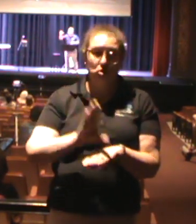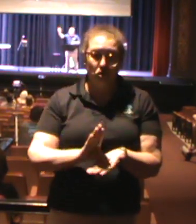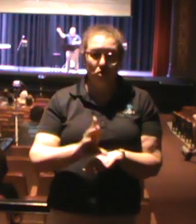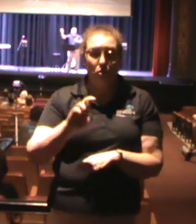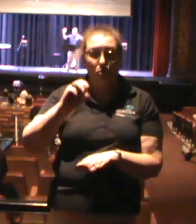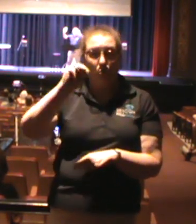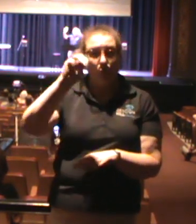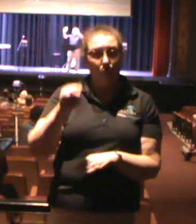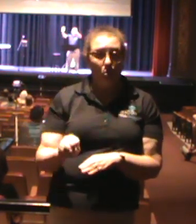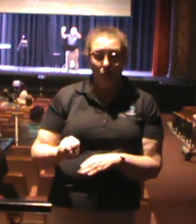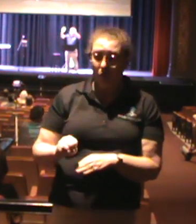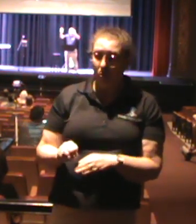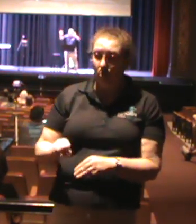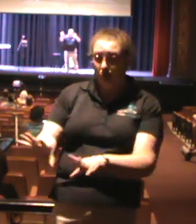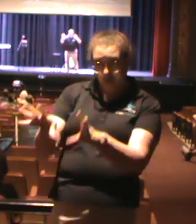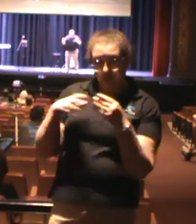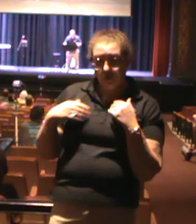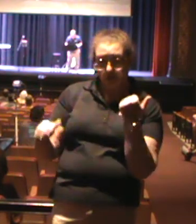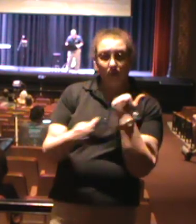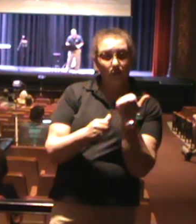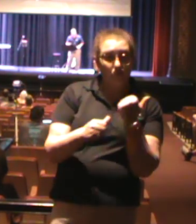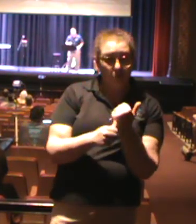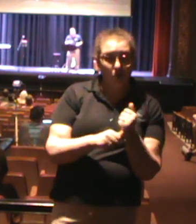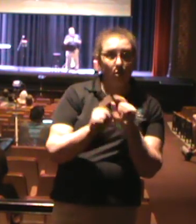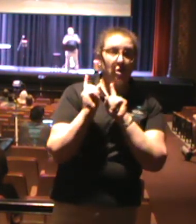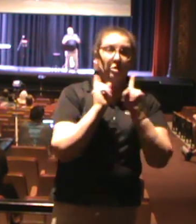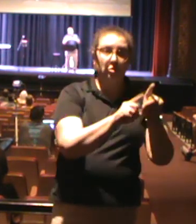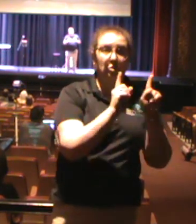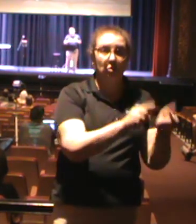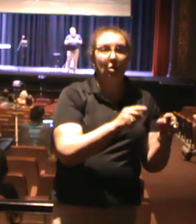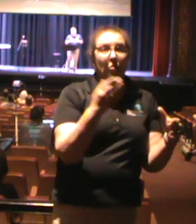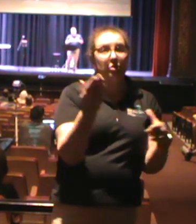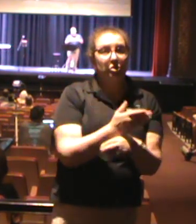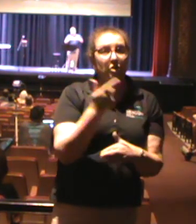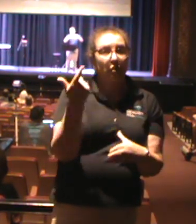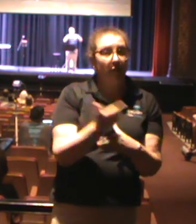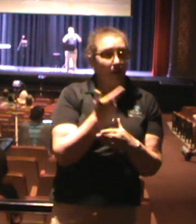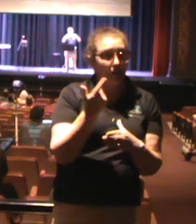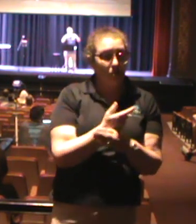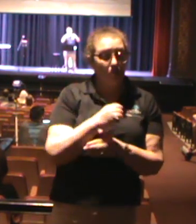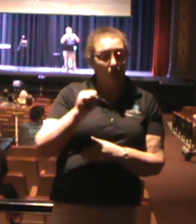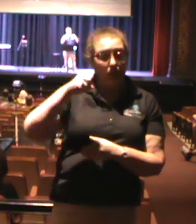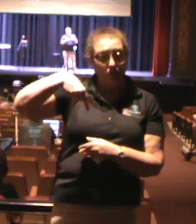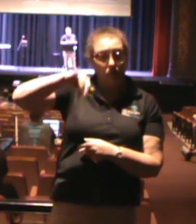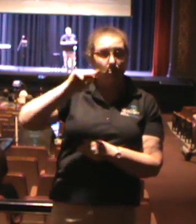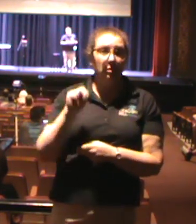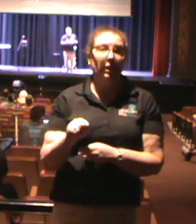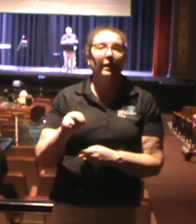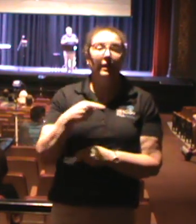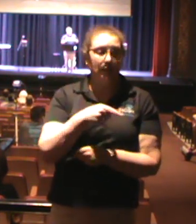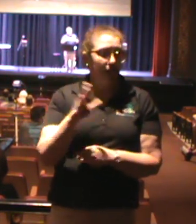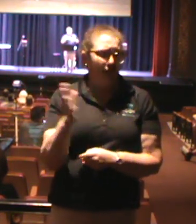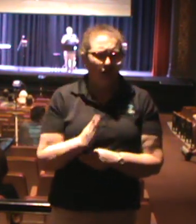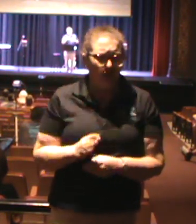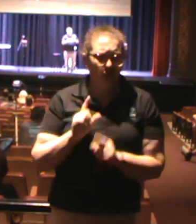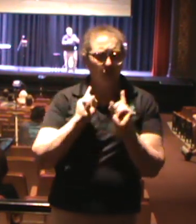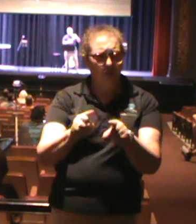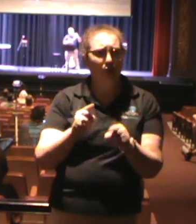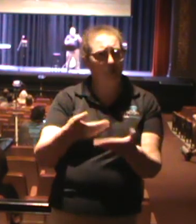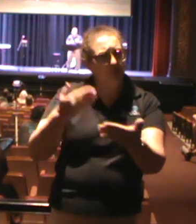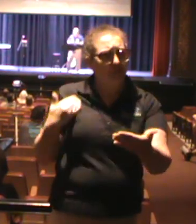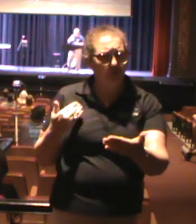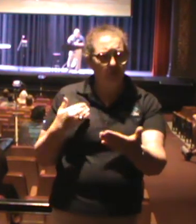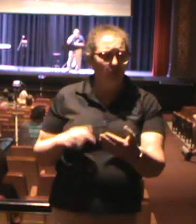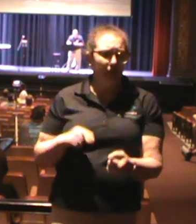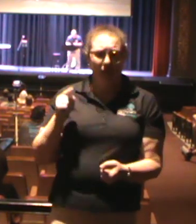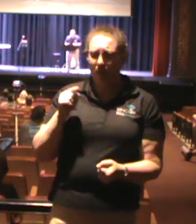gospel to Spain where it had never been before. And when he's doing this, the people have some questions that are coming up,